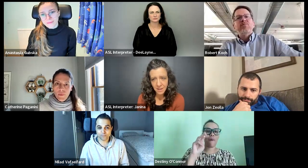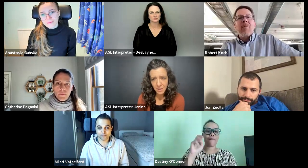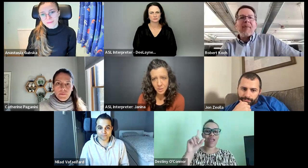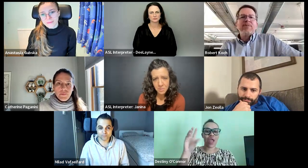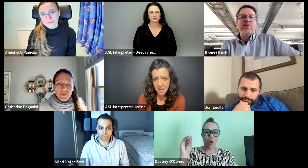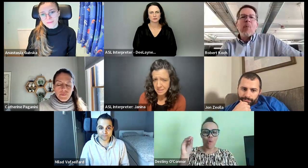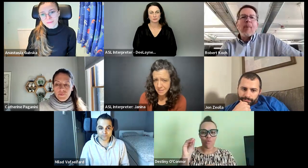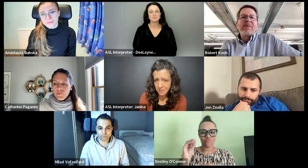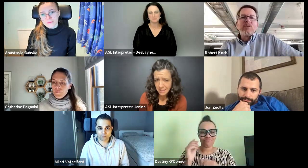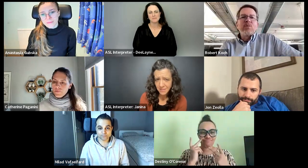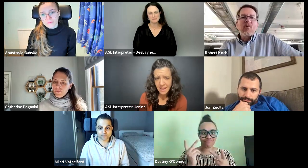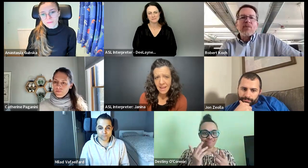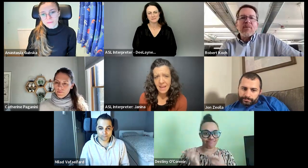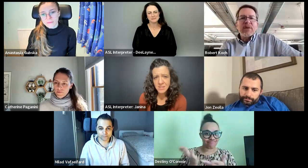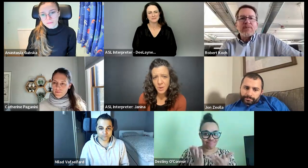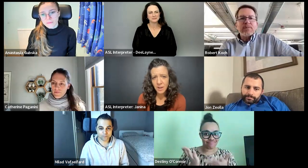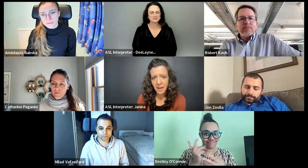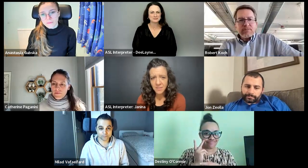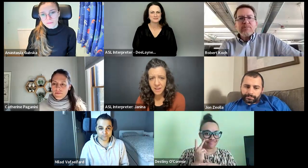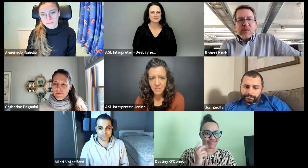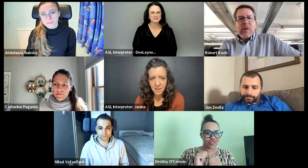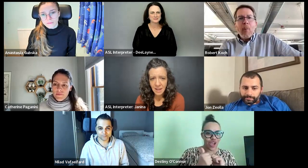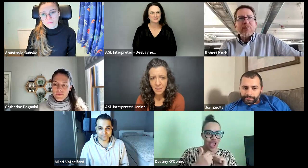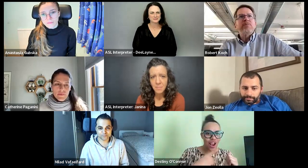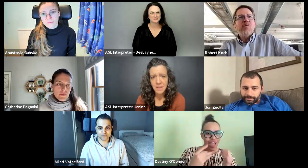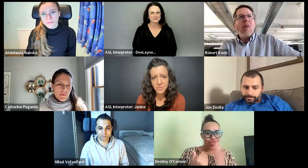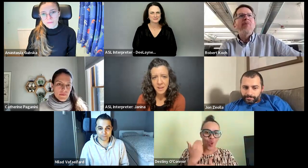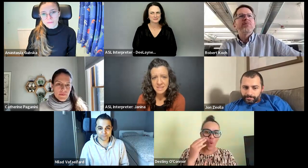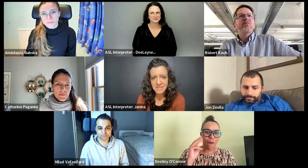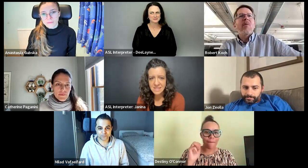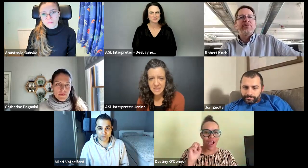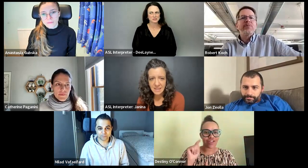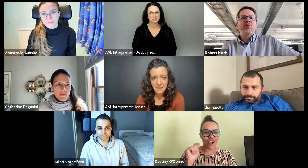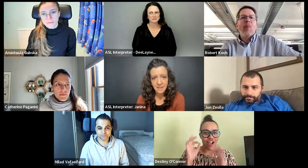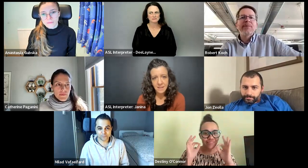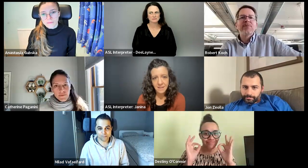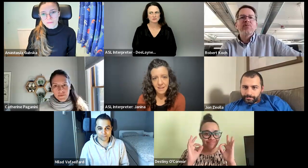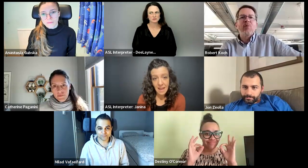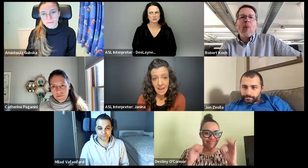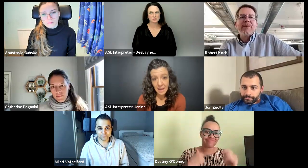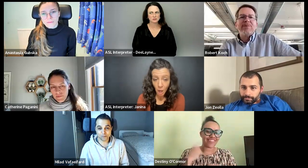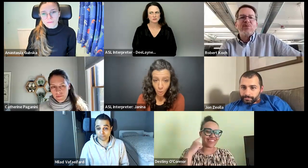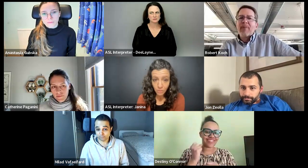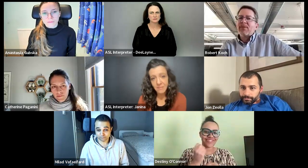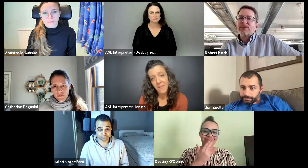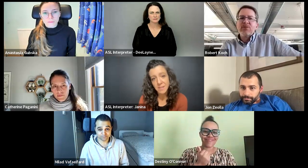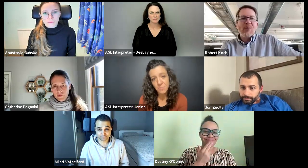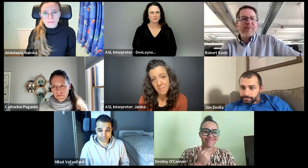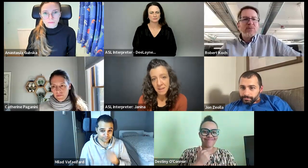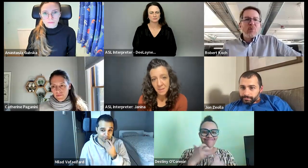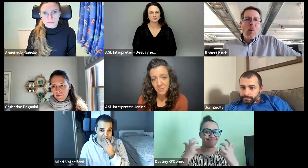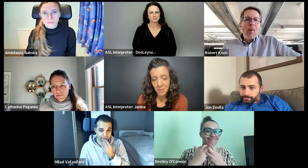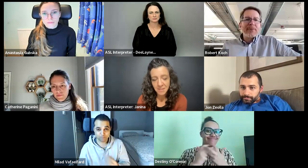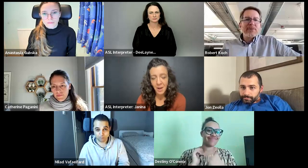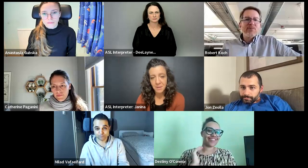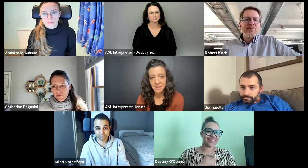on Kubernetes, I believe. And so, we're kind of like figuring out the best way to see A-8-0. That's